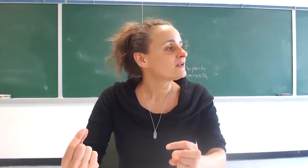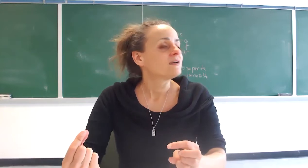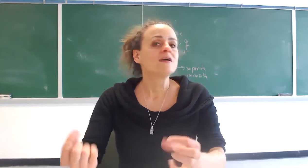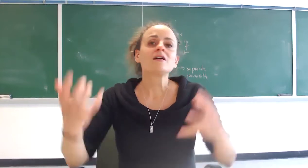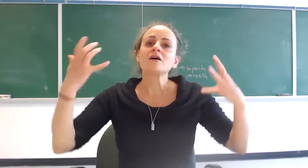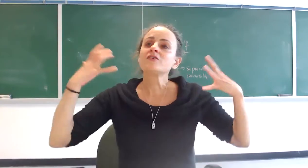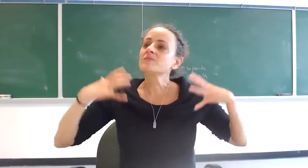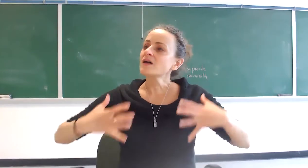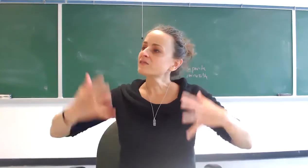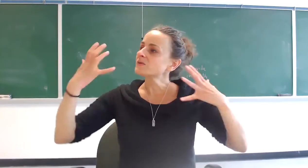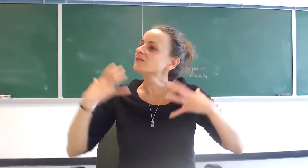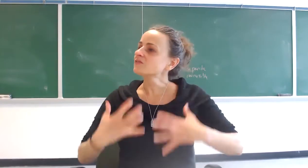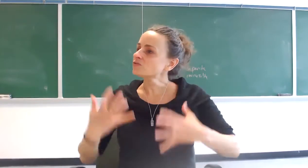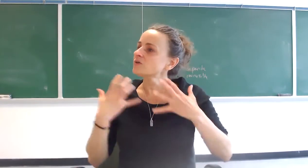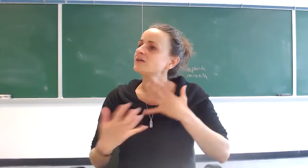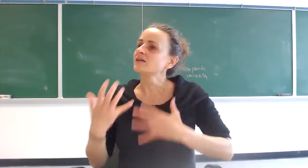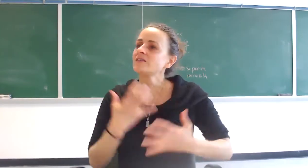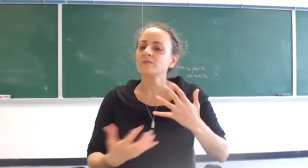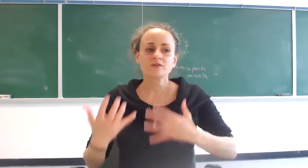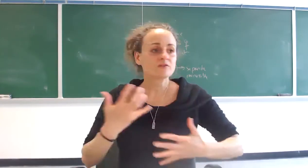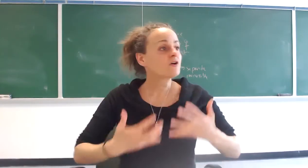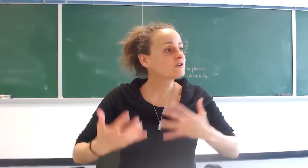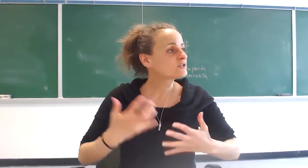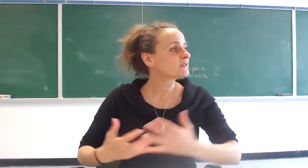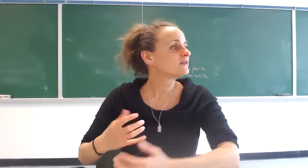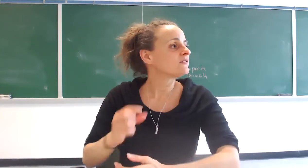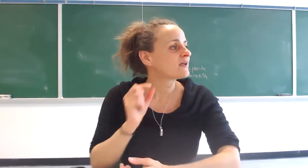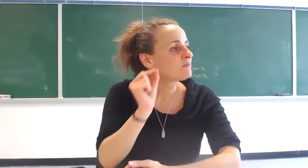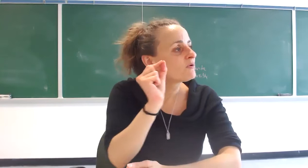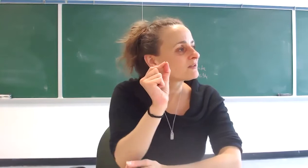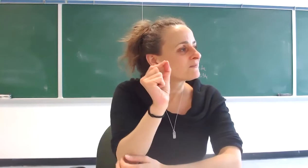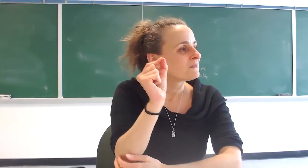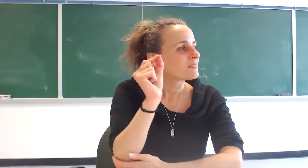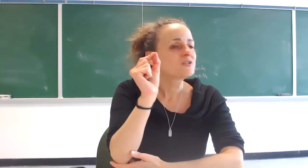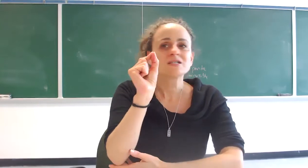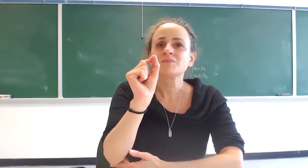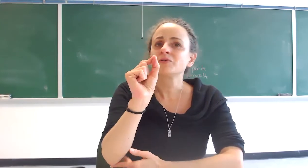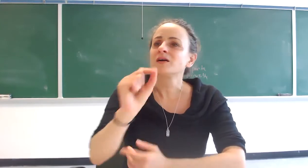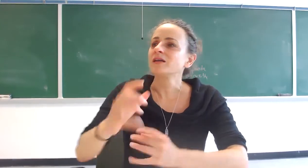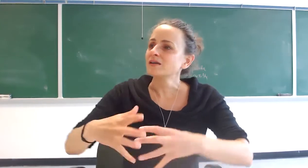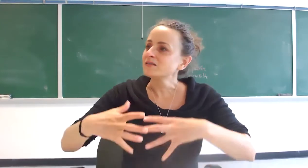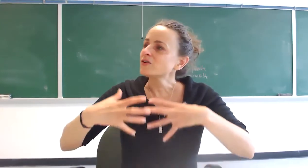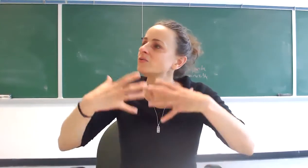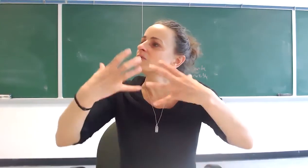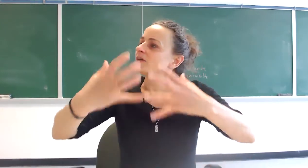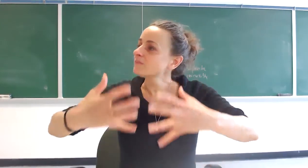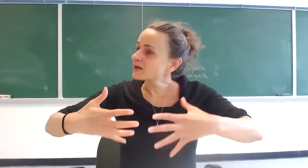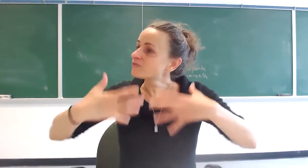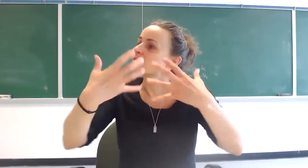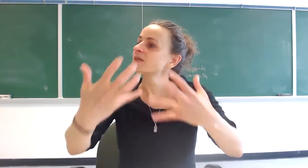yeah a lot of me has been destroyed and has been tarnished but there is that point which is pure and i can start working back from that